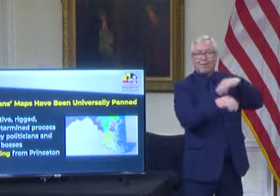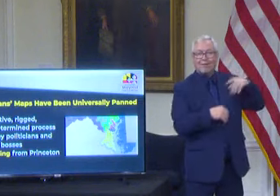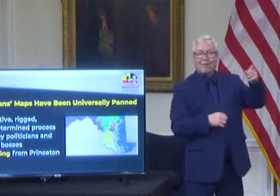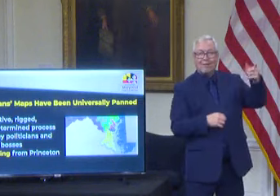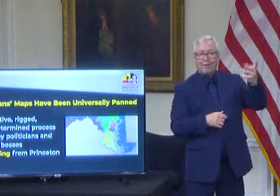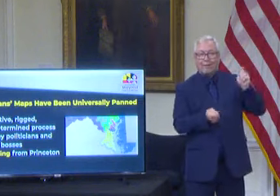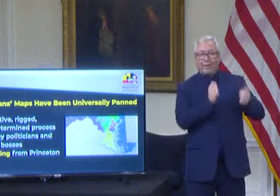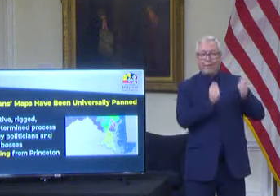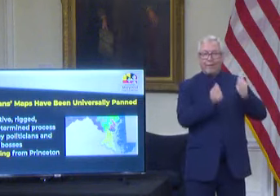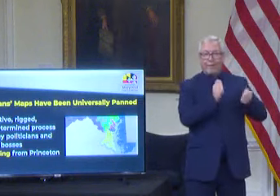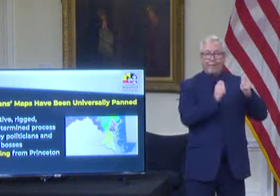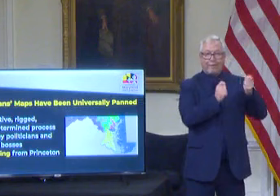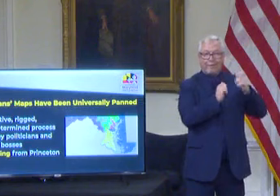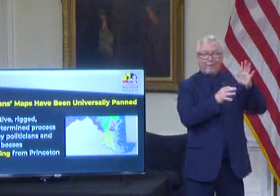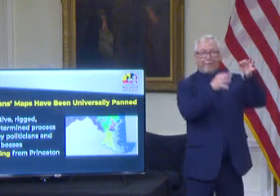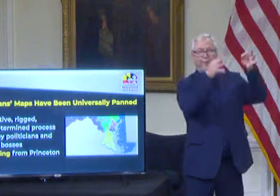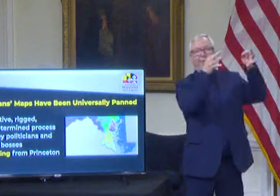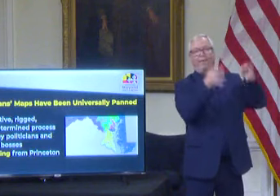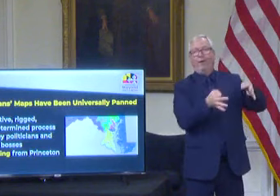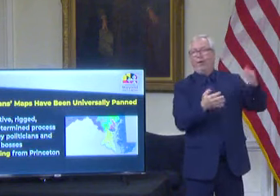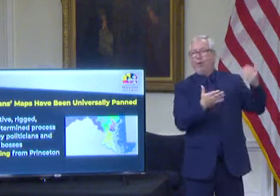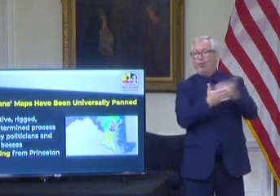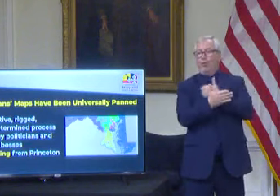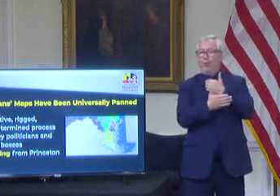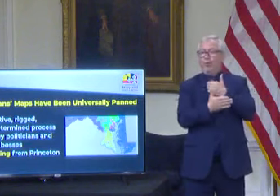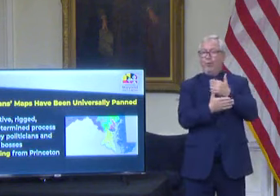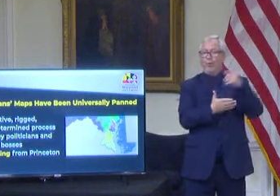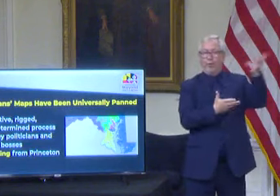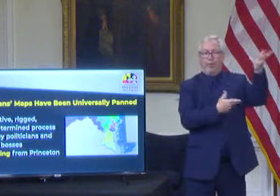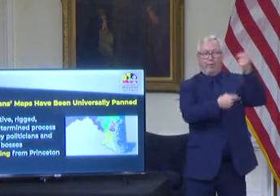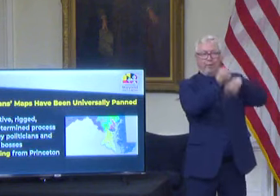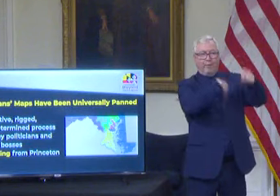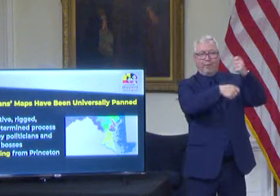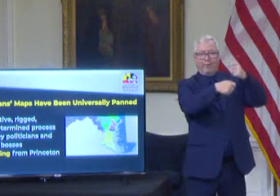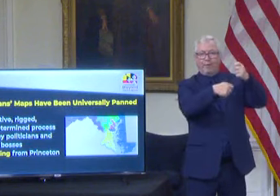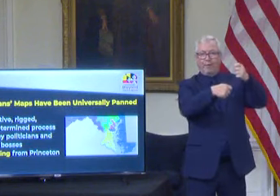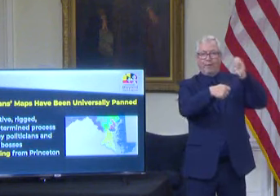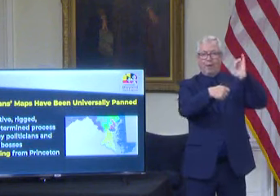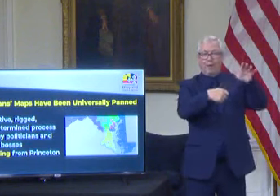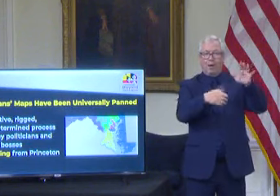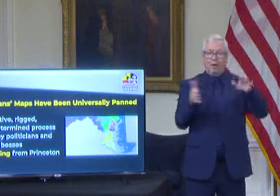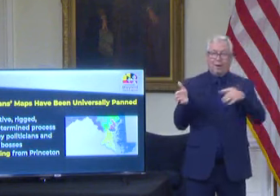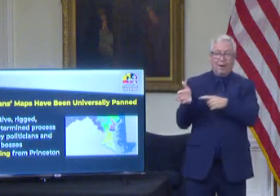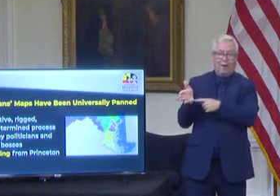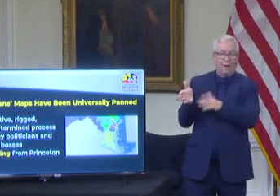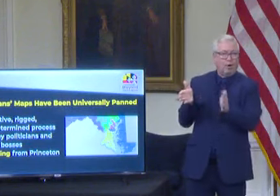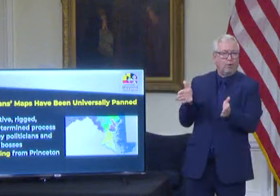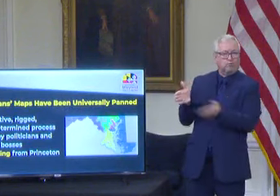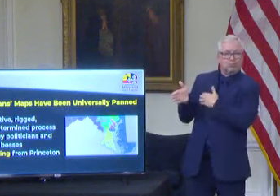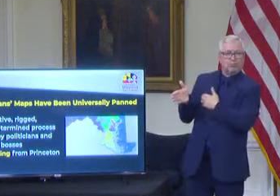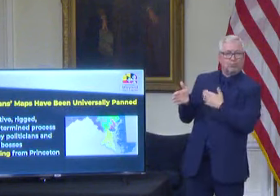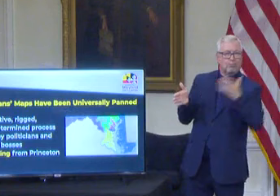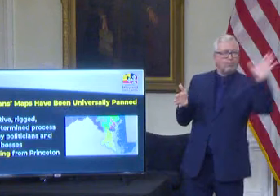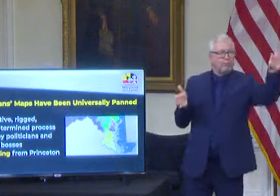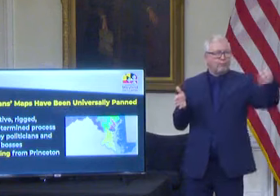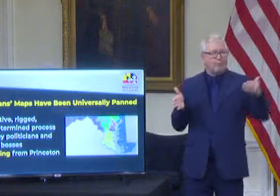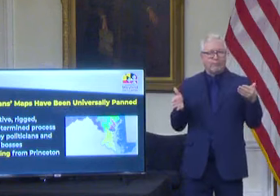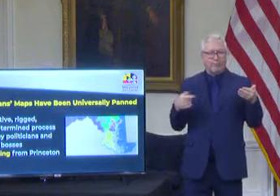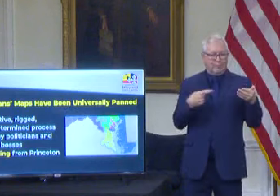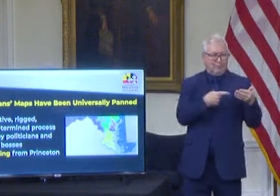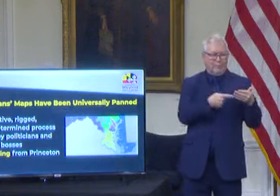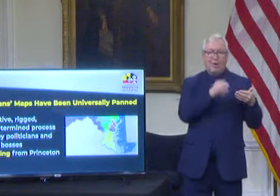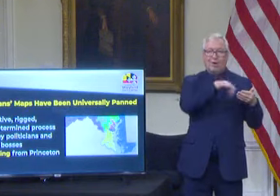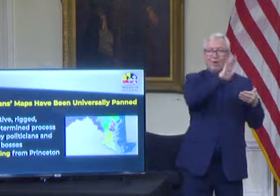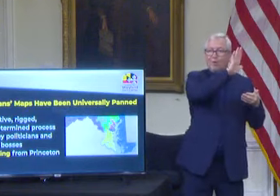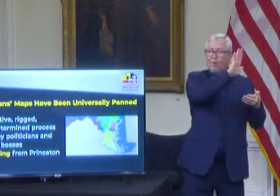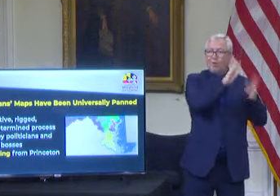predetermined the result from the outset to ignore the commission's maps. These politicians drew